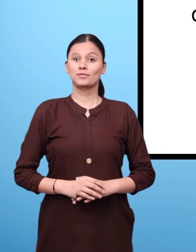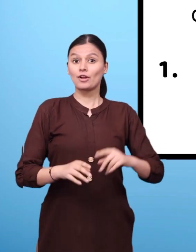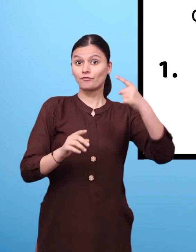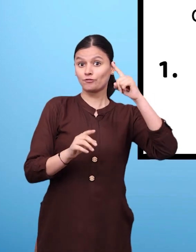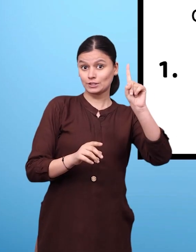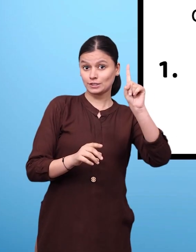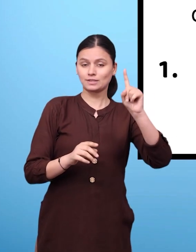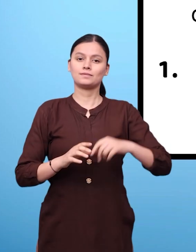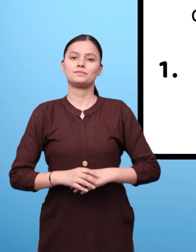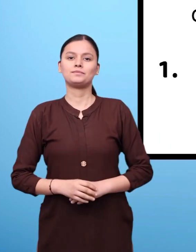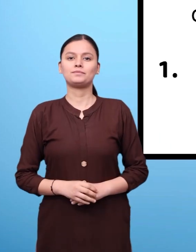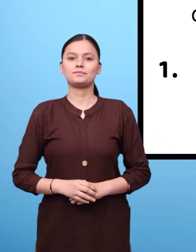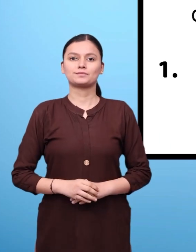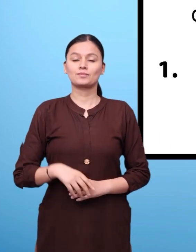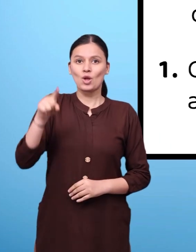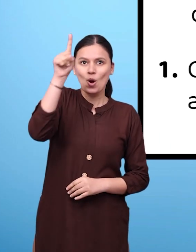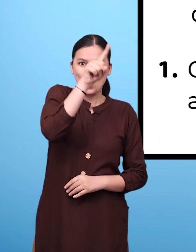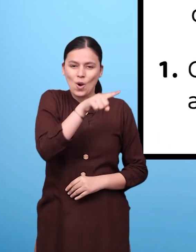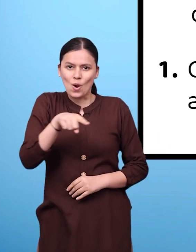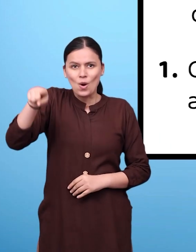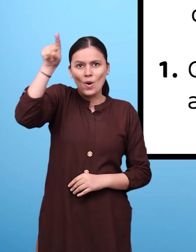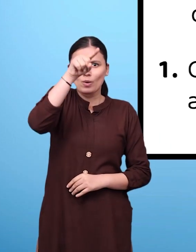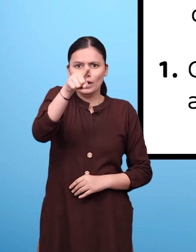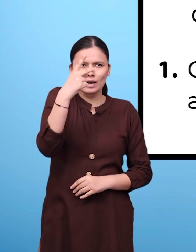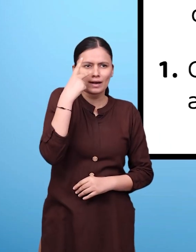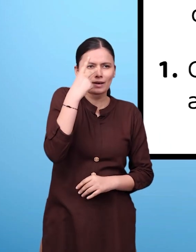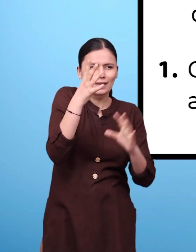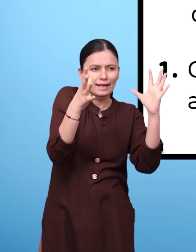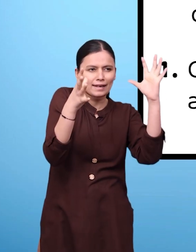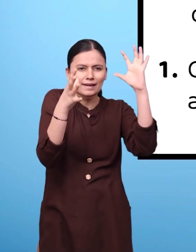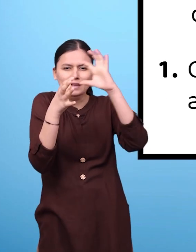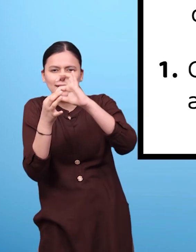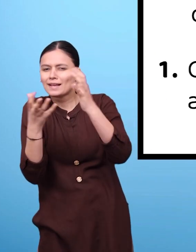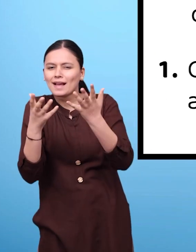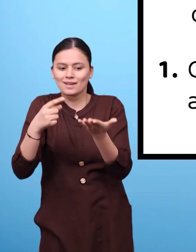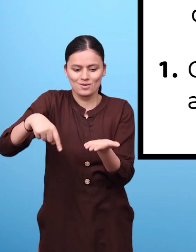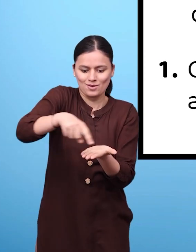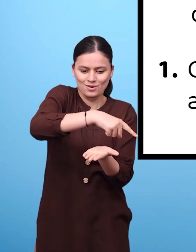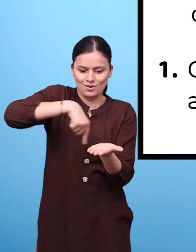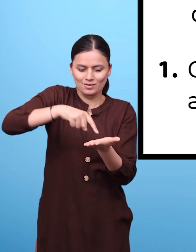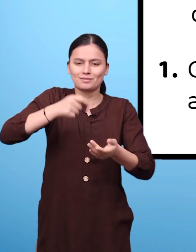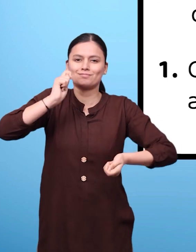1 Circle the musical instruments that are similar in shape to a drum.